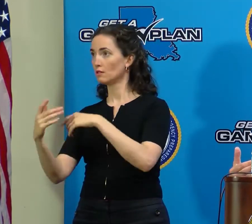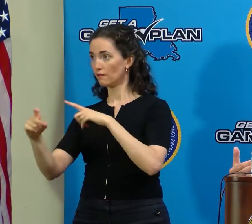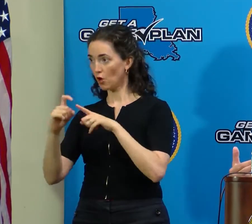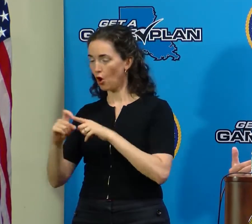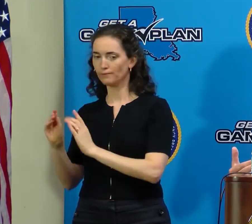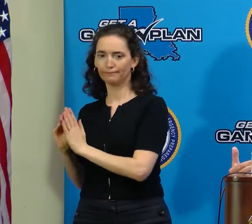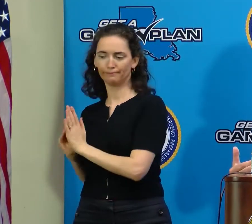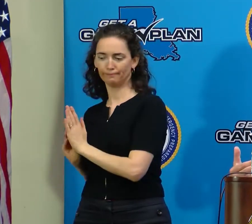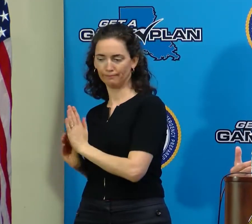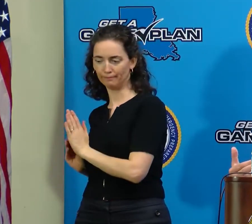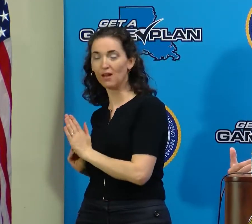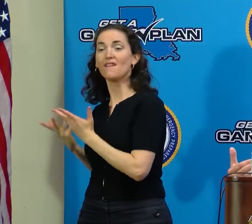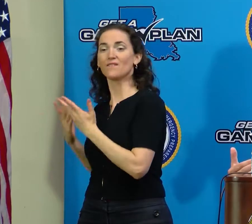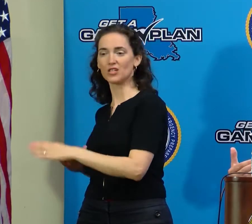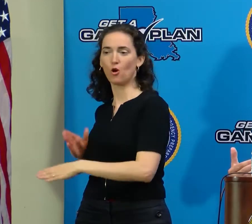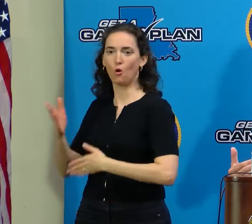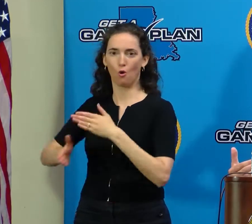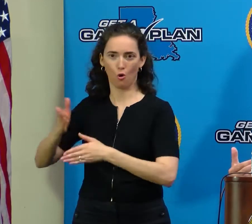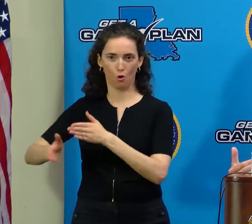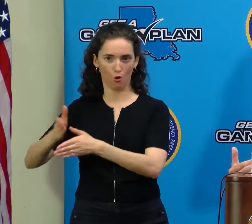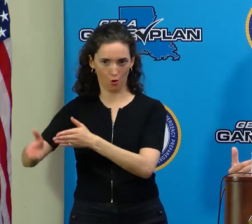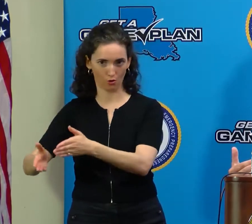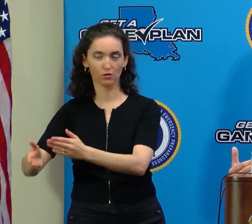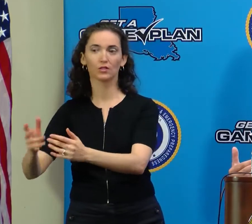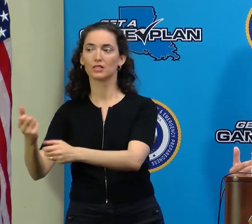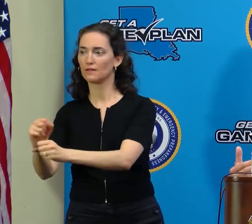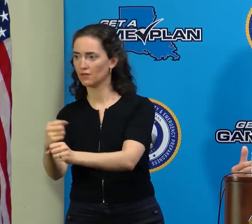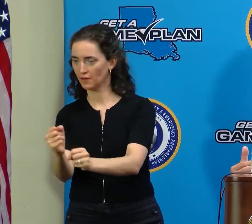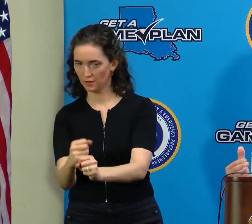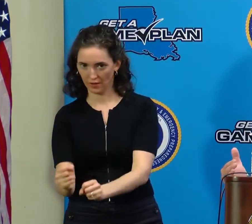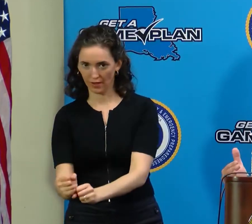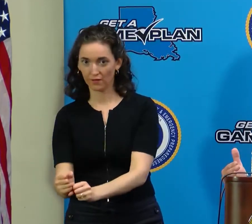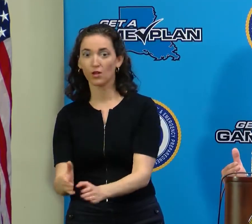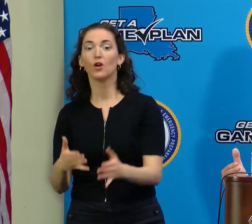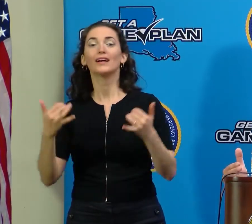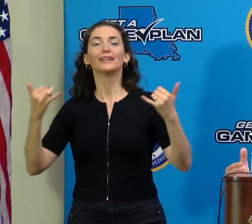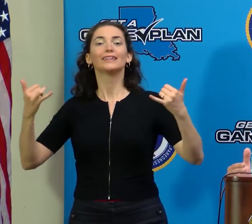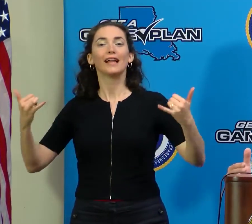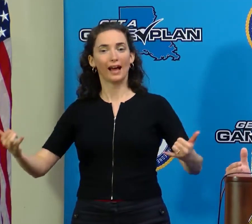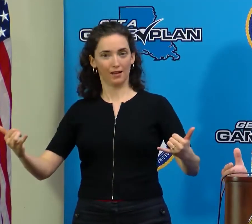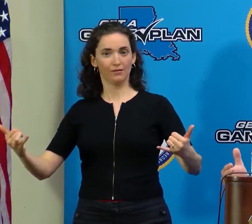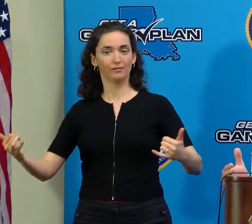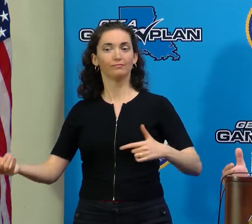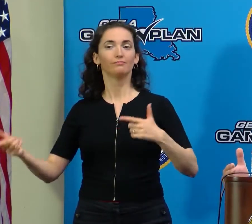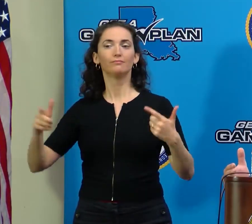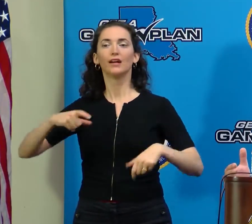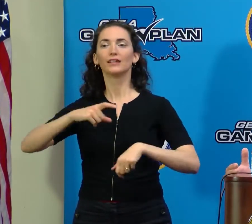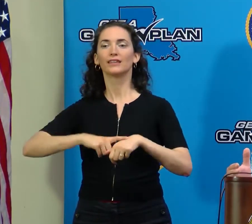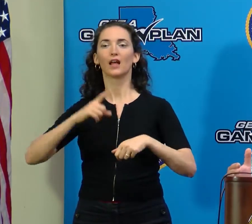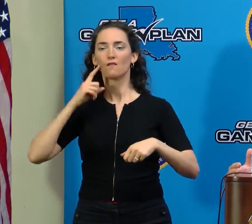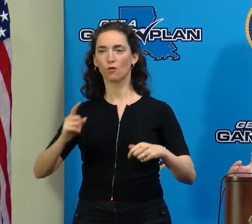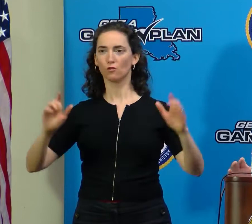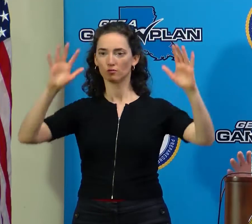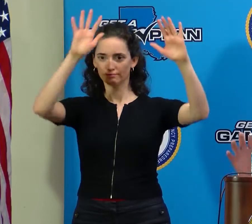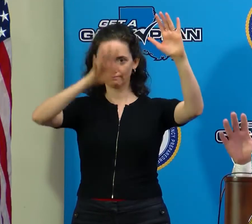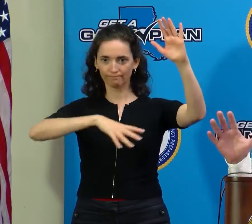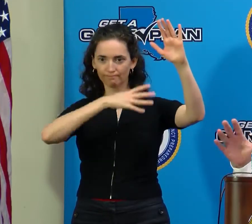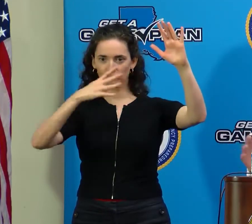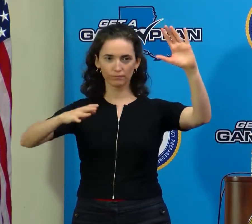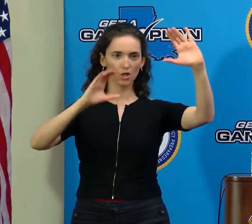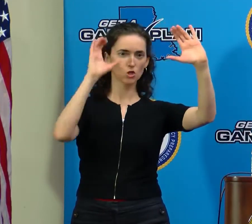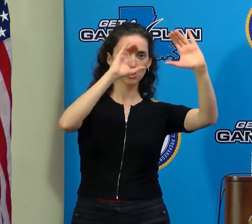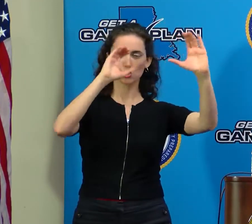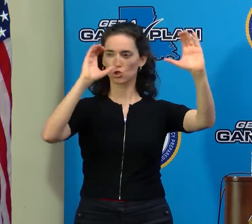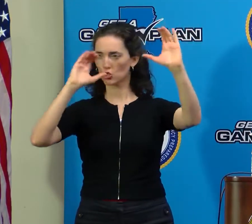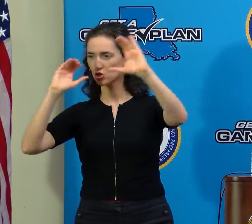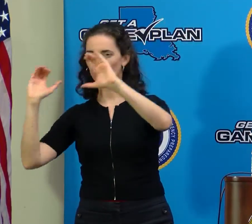mission now is to go back and do the very organized grid search where they do a primary search and then they'll